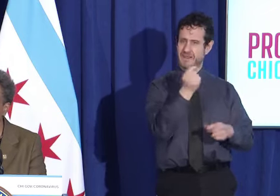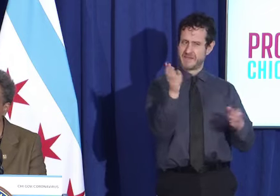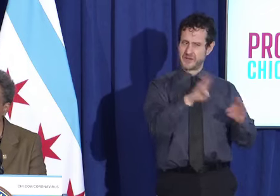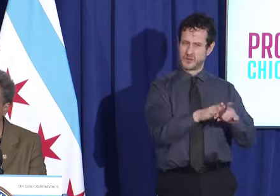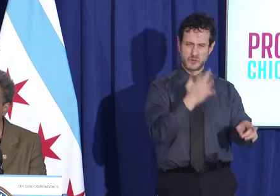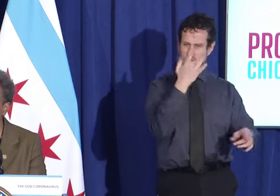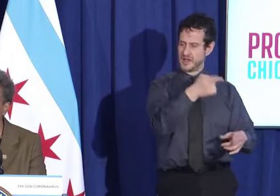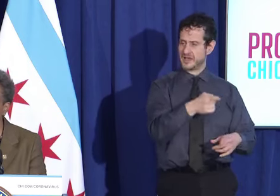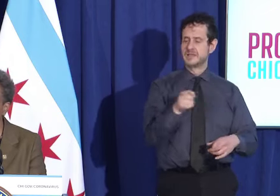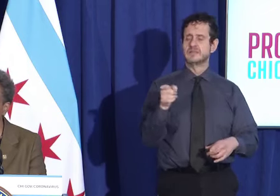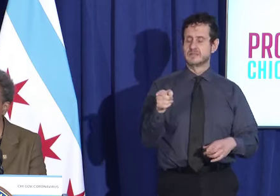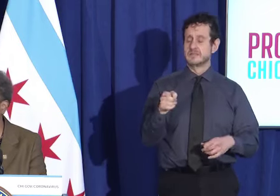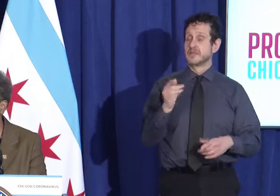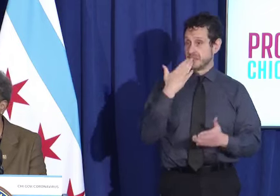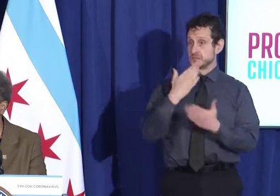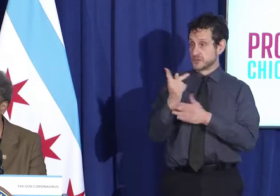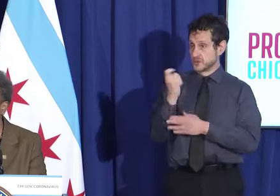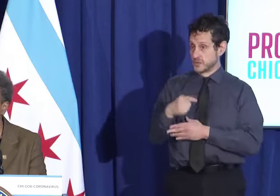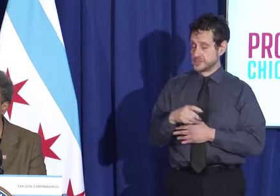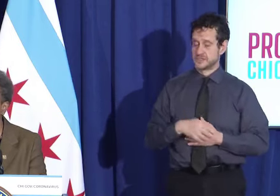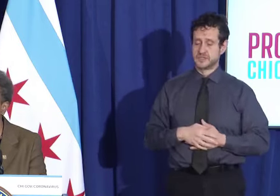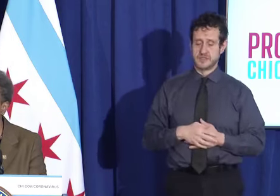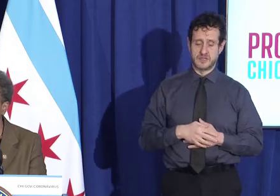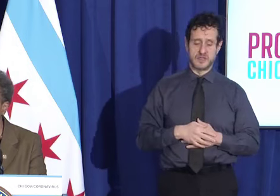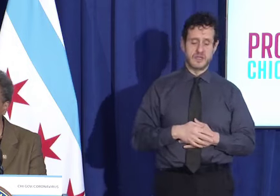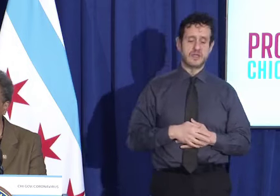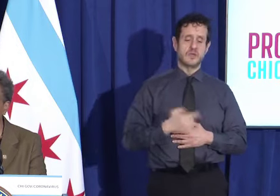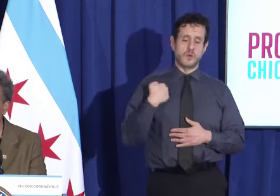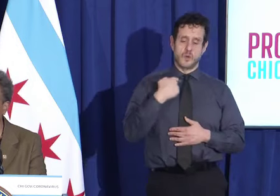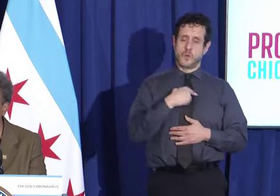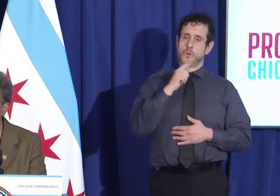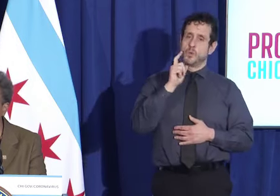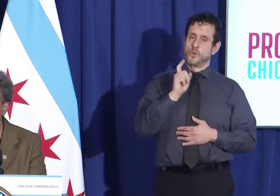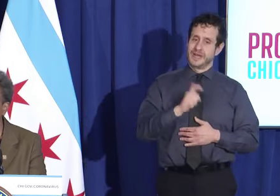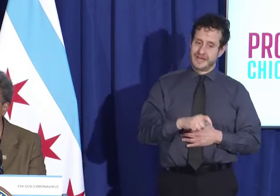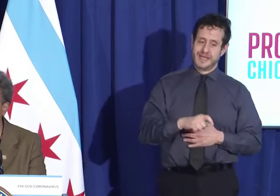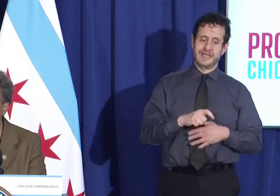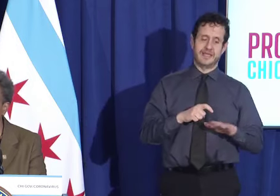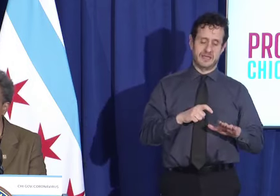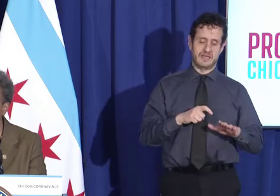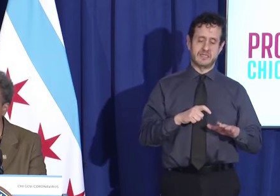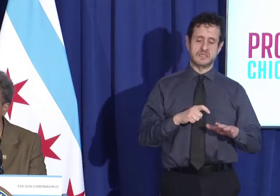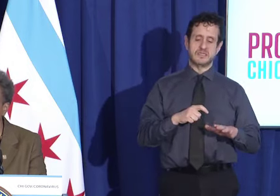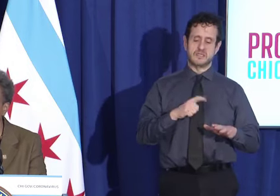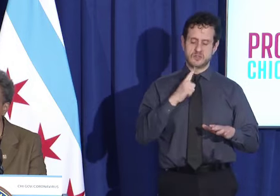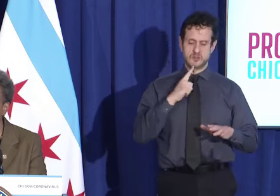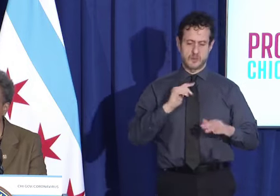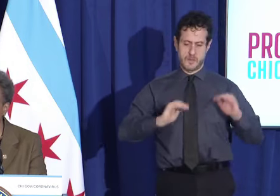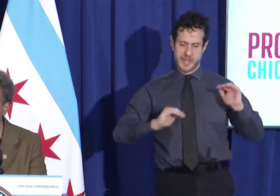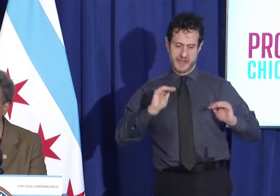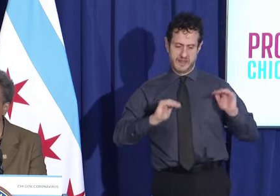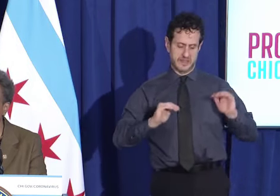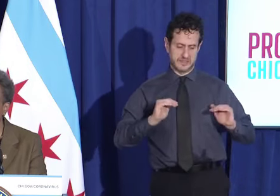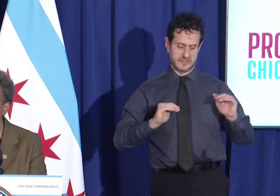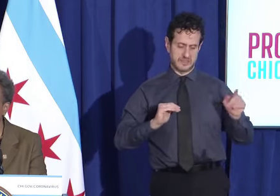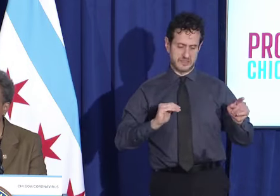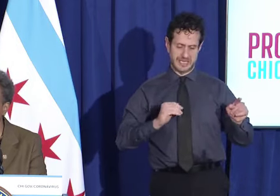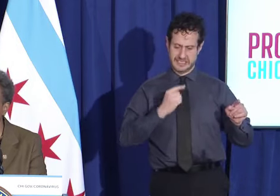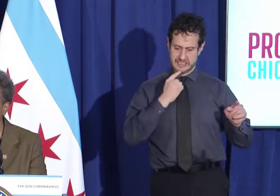the calculus and balancing that we have to do is not completely and utterly destroy our